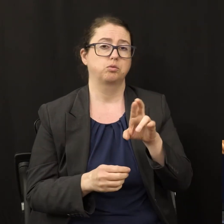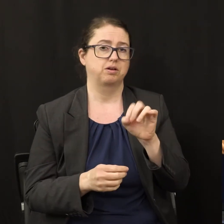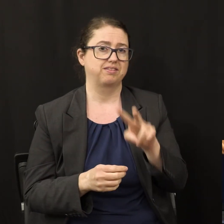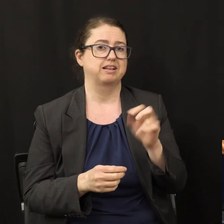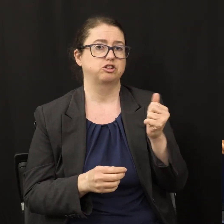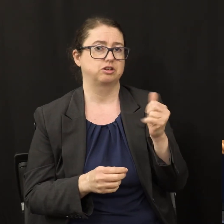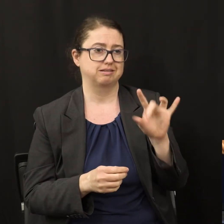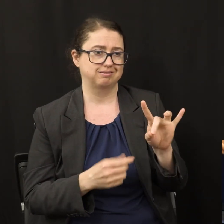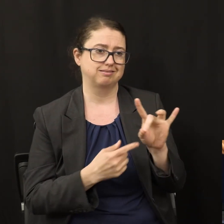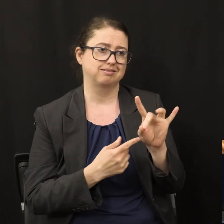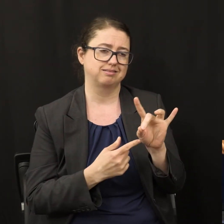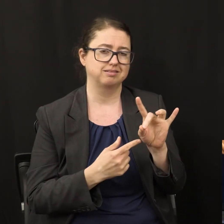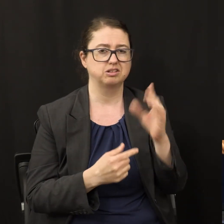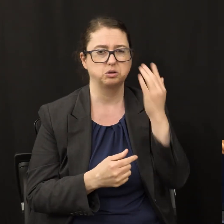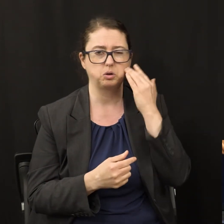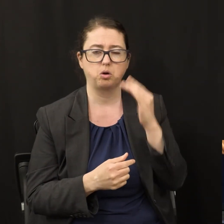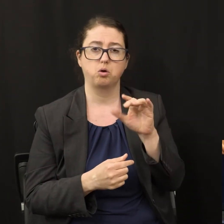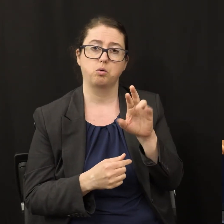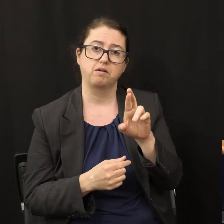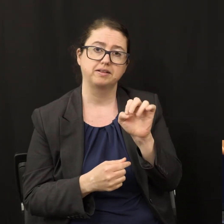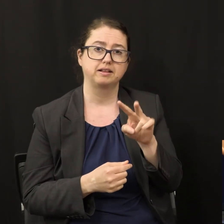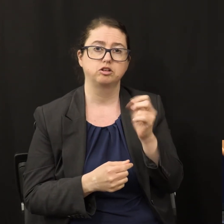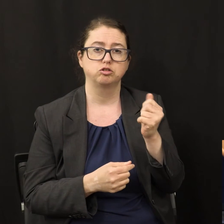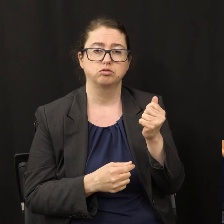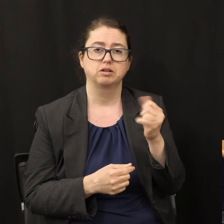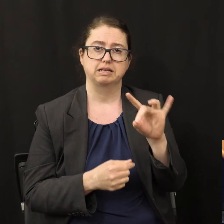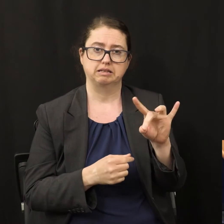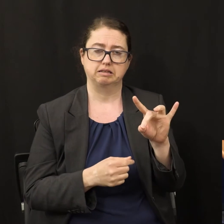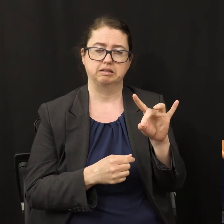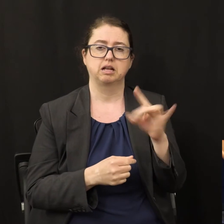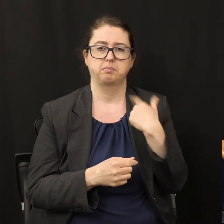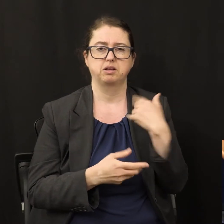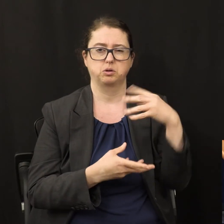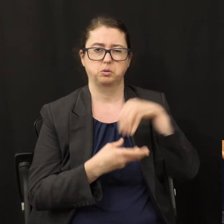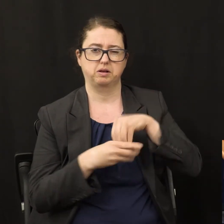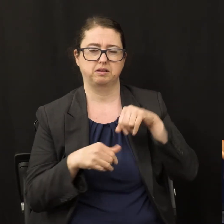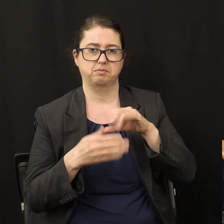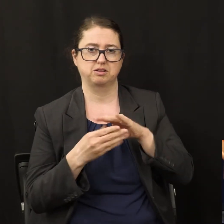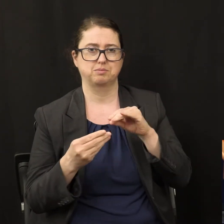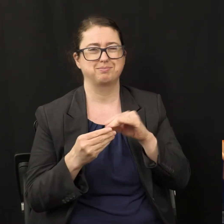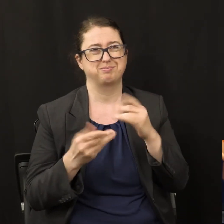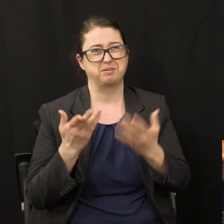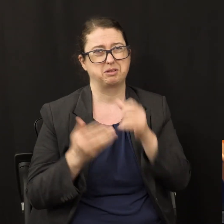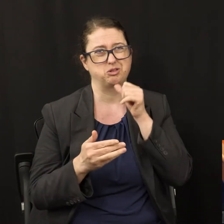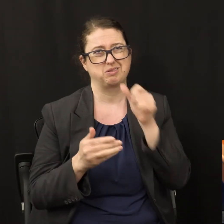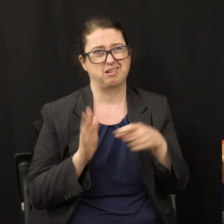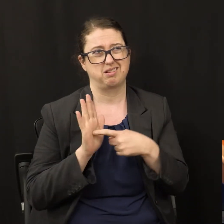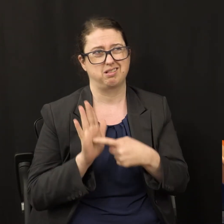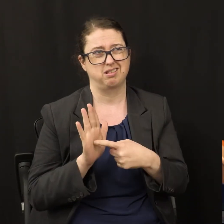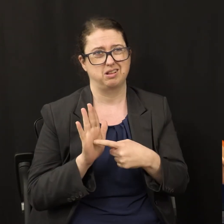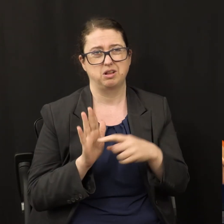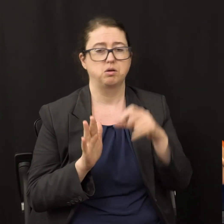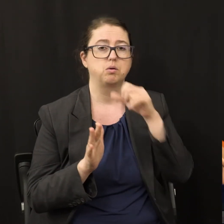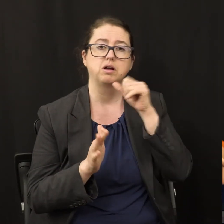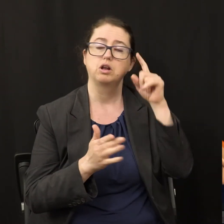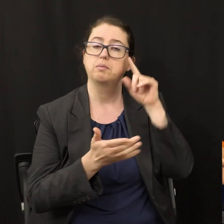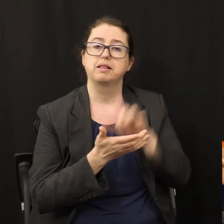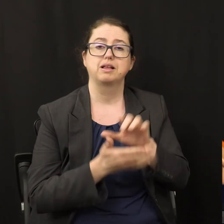is, you know, Revelation chapter 18. Maybe I shouldn't use this illustration because we don't believe in steroids, but Revelation